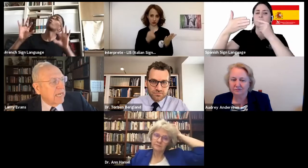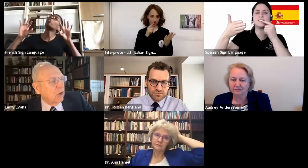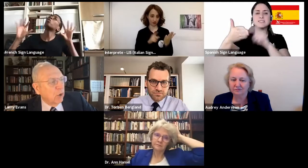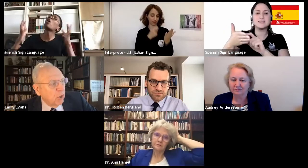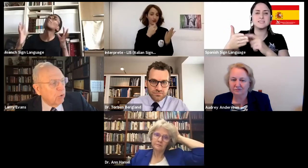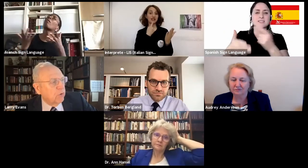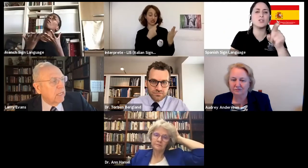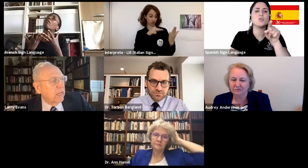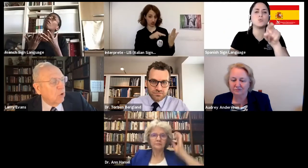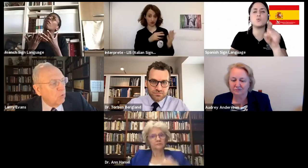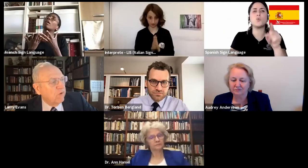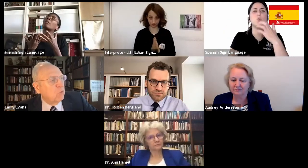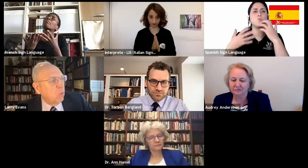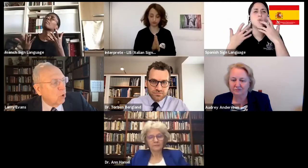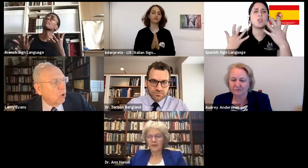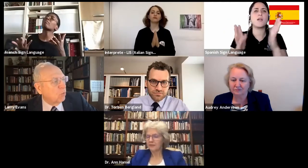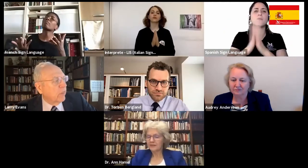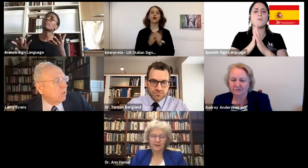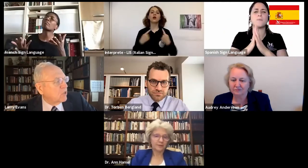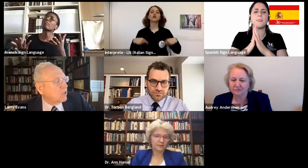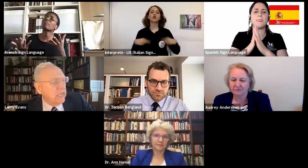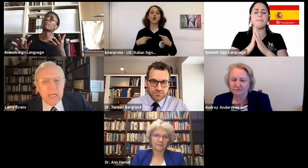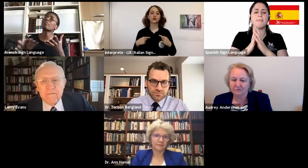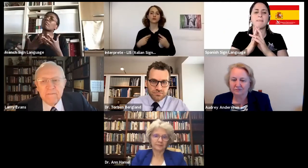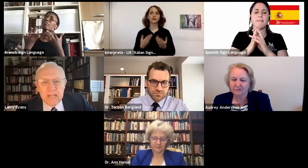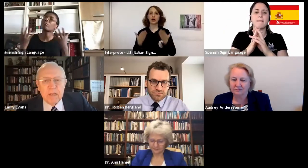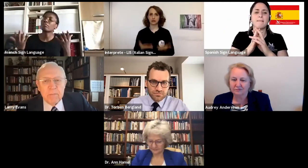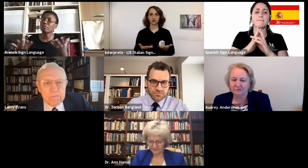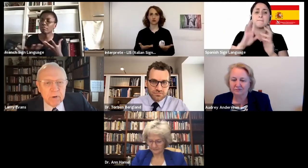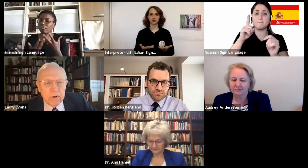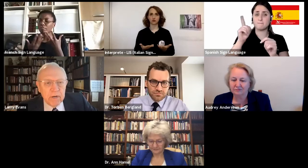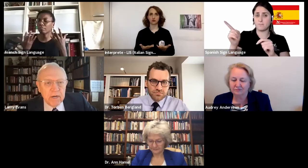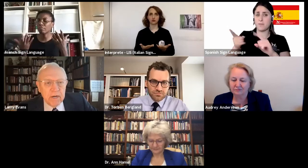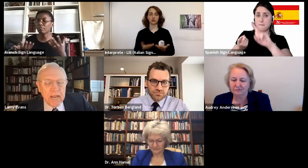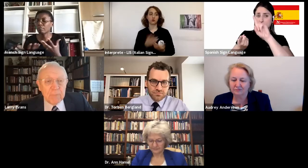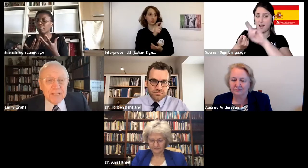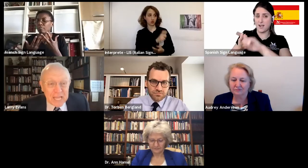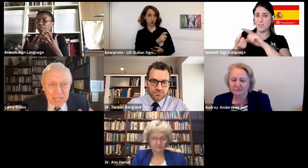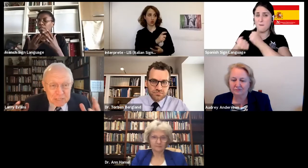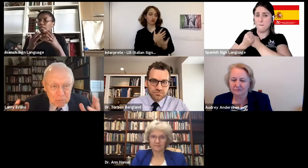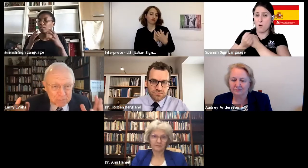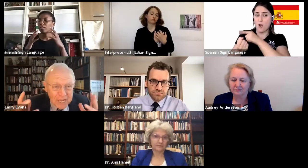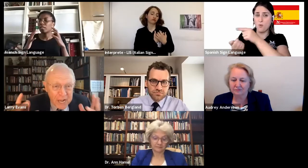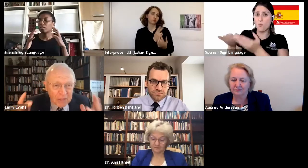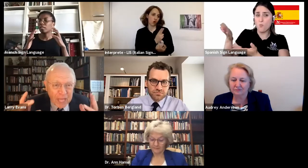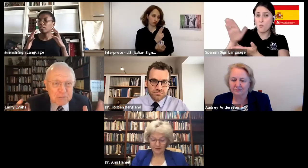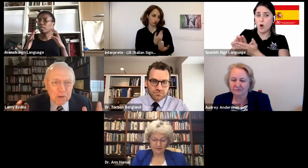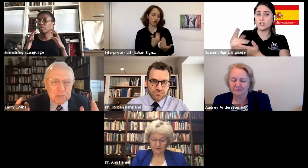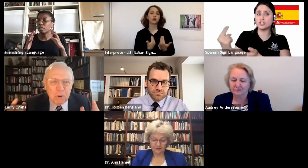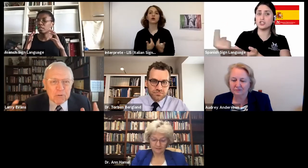one died alone in a COVID ward without seeing a family member? I mean, that's what